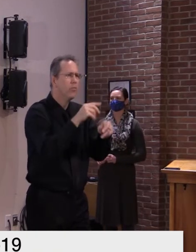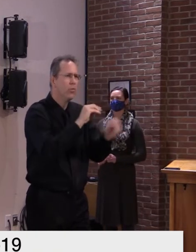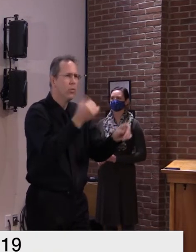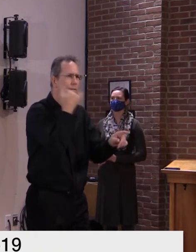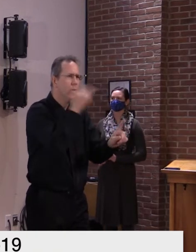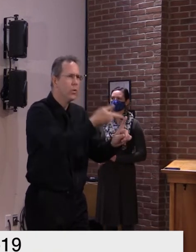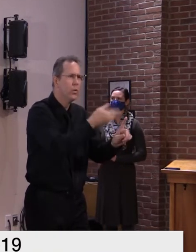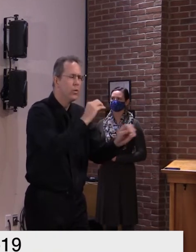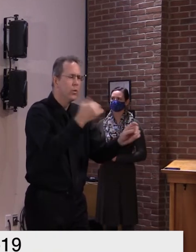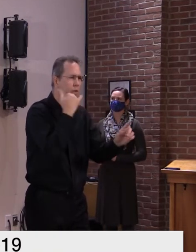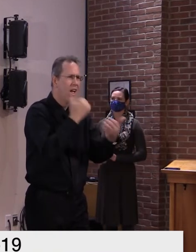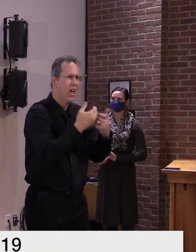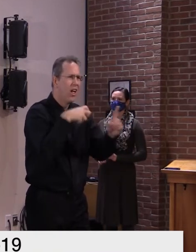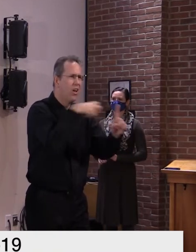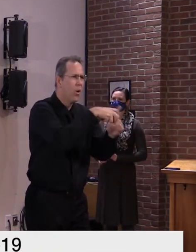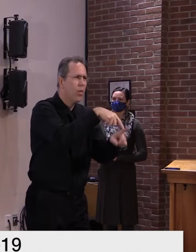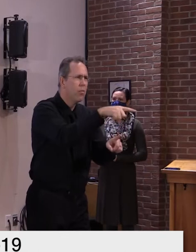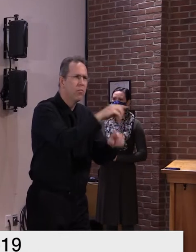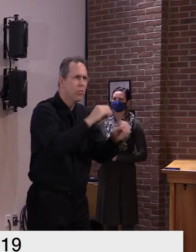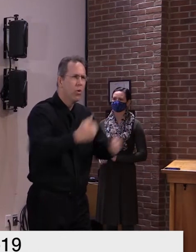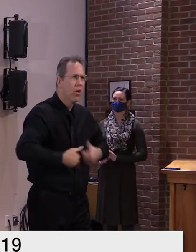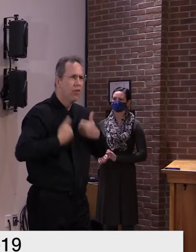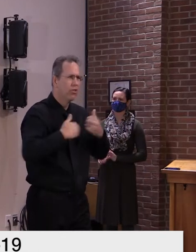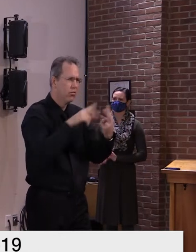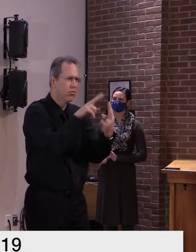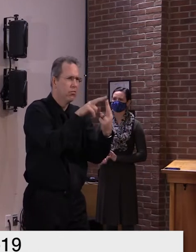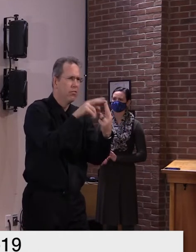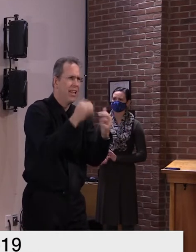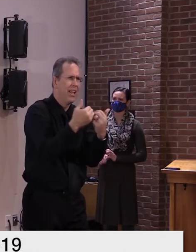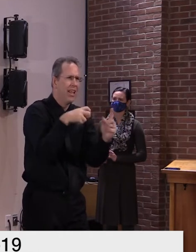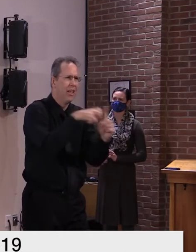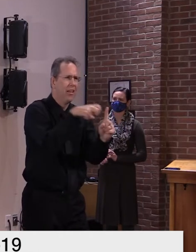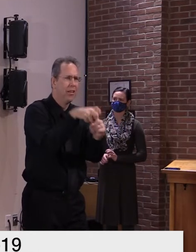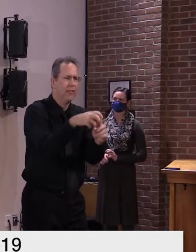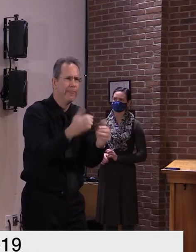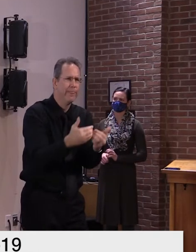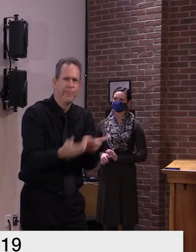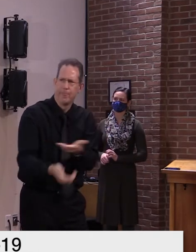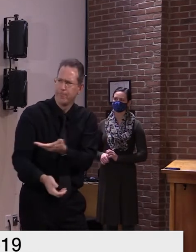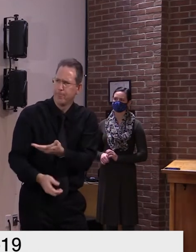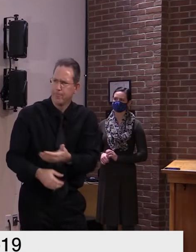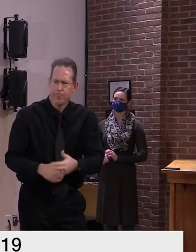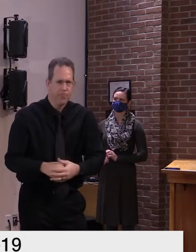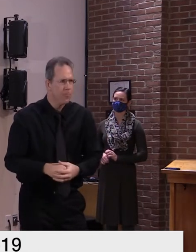yeah i'm not sure i'll let dr levine uh answer that question for you